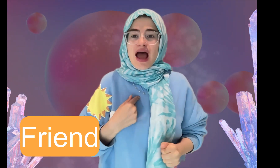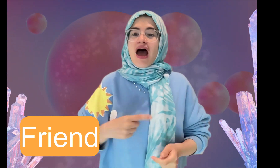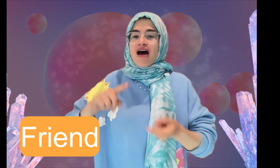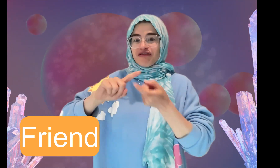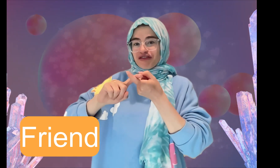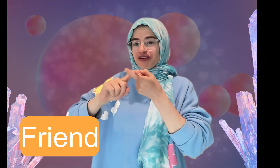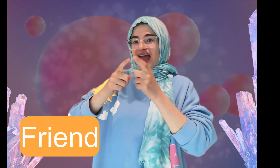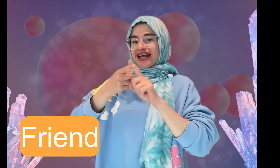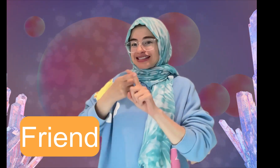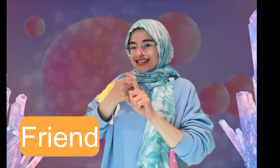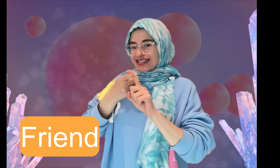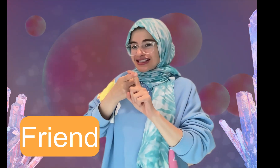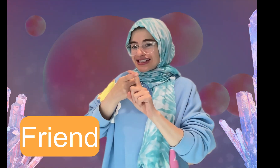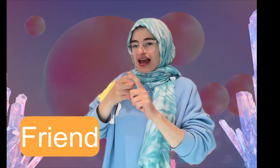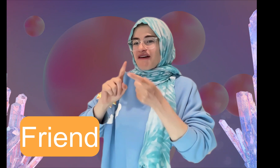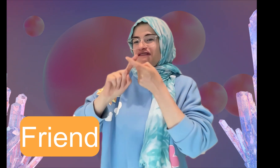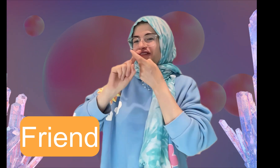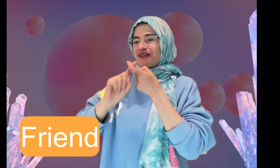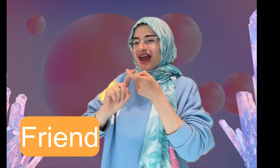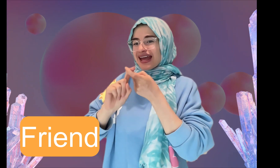Friend, friend. Friend,